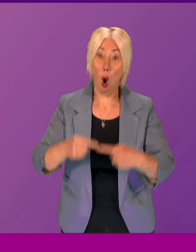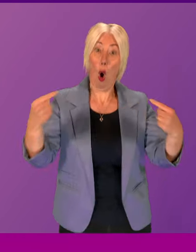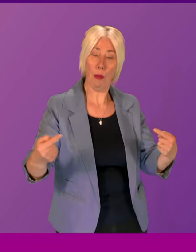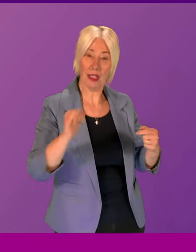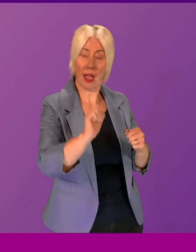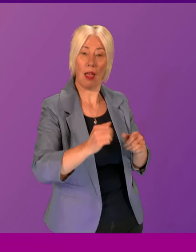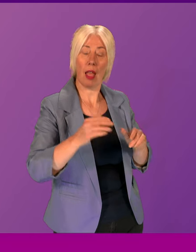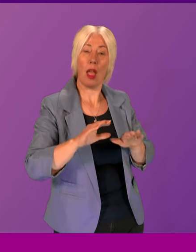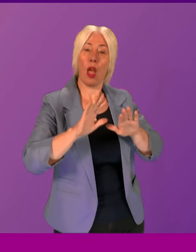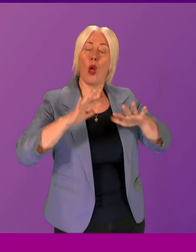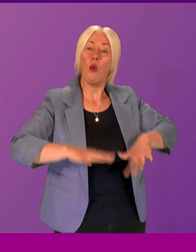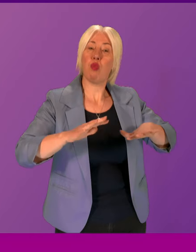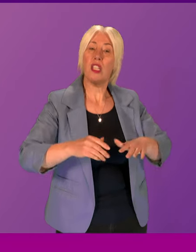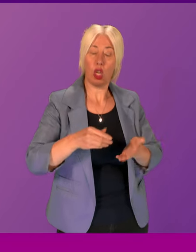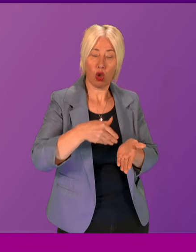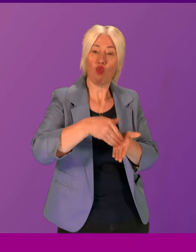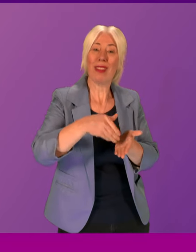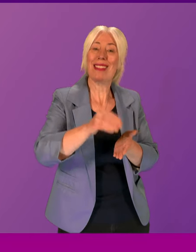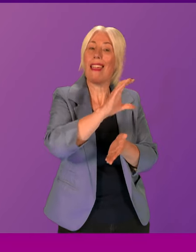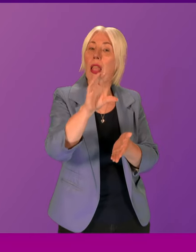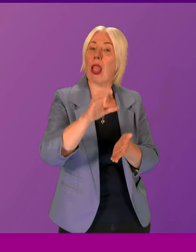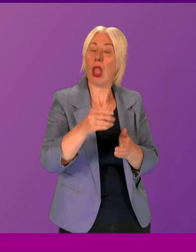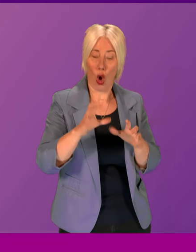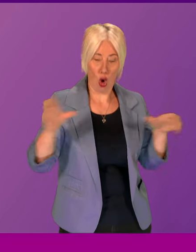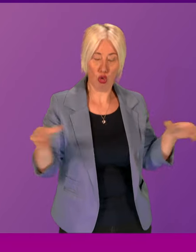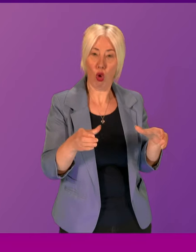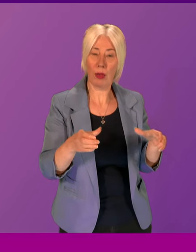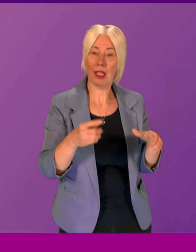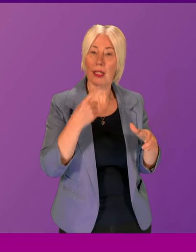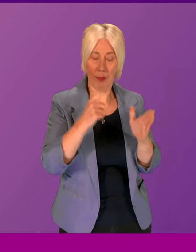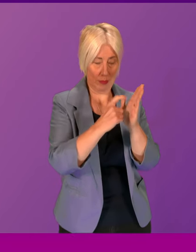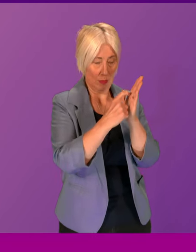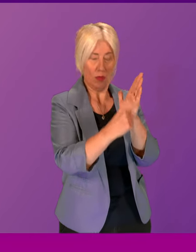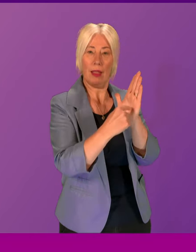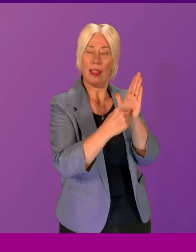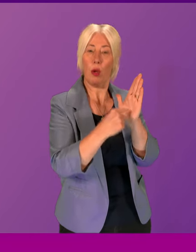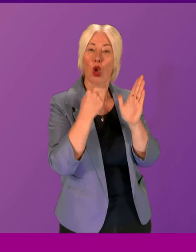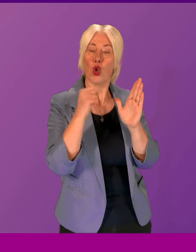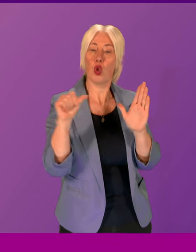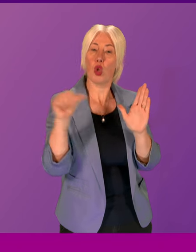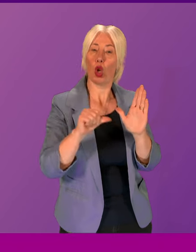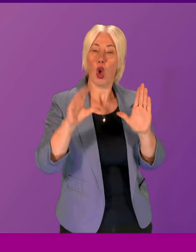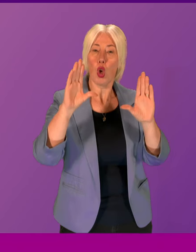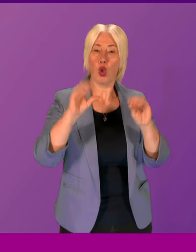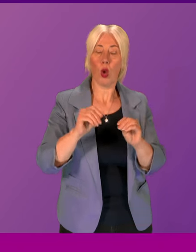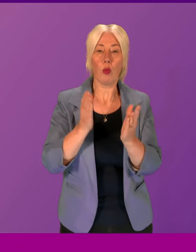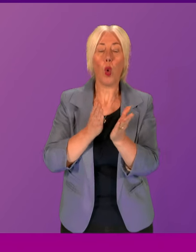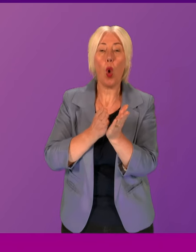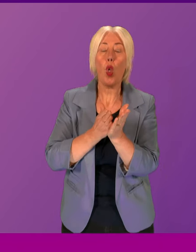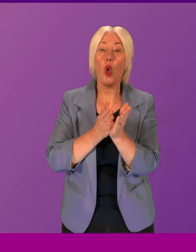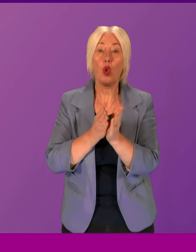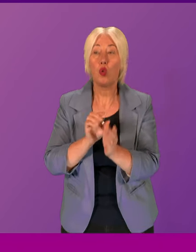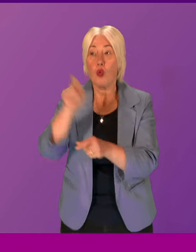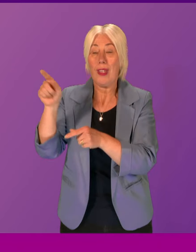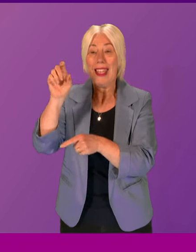even the British retail consortium saying that given labelling is intended to prevent goods from GB entering the EU through Northern Ireland,